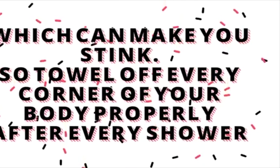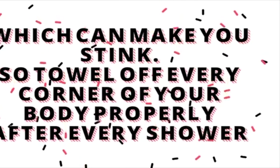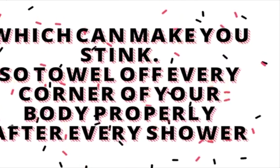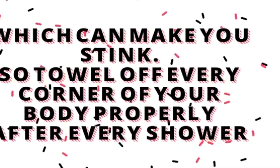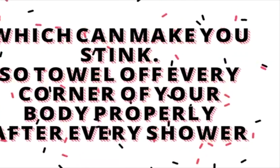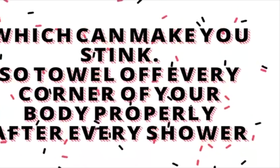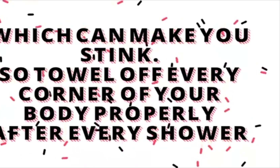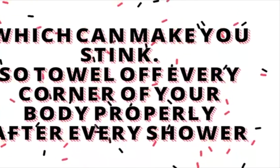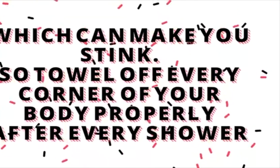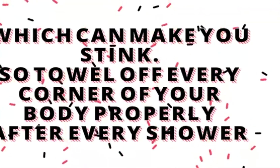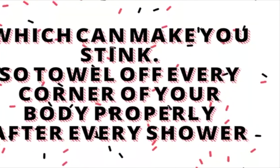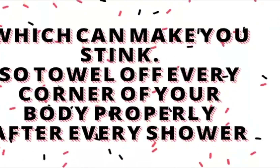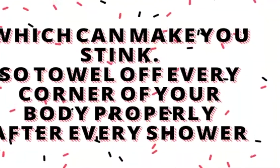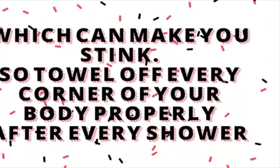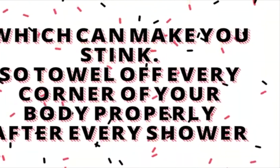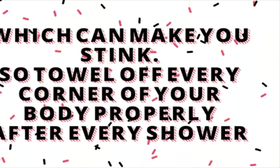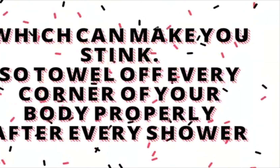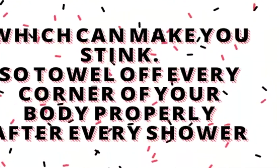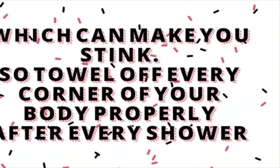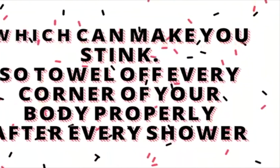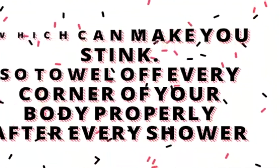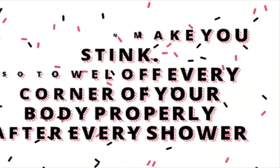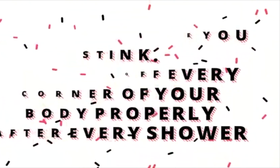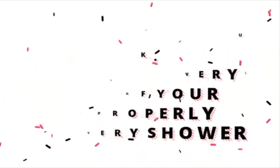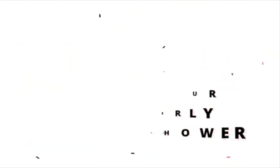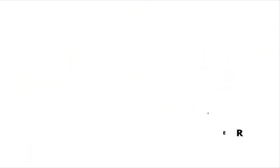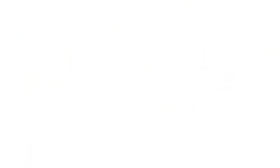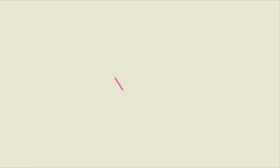So towel off every corner of your body after every shower.